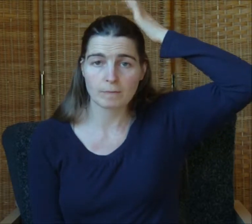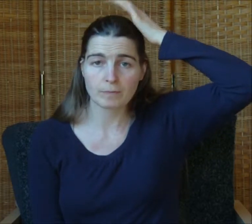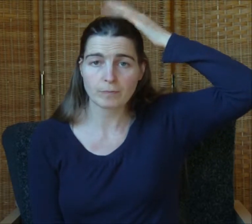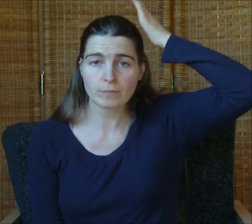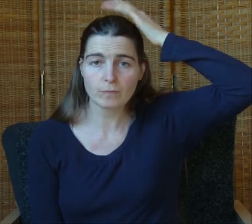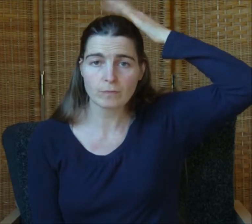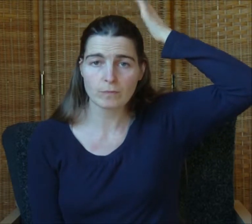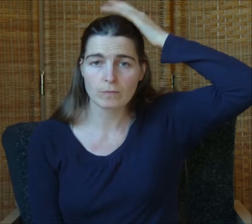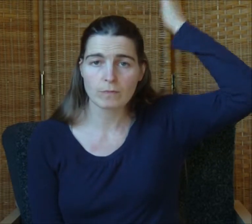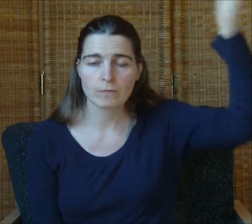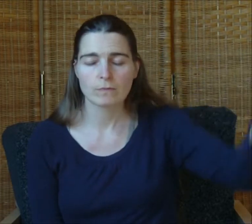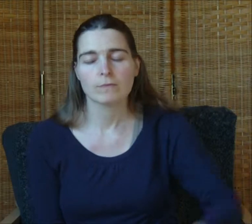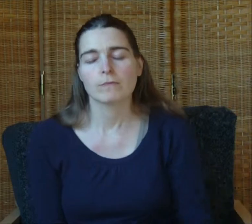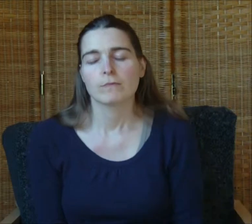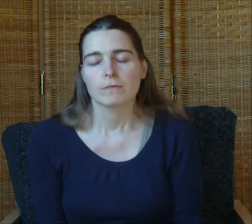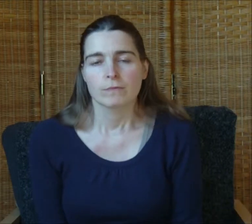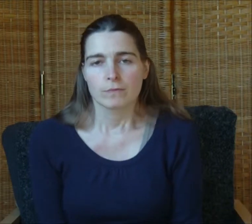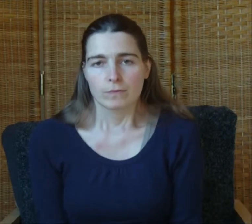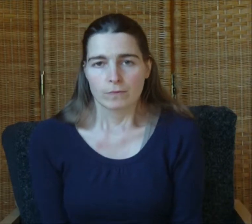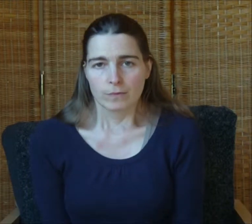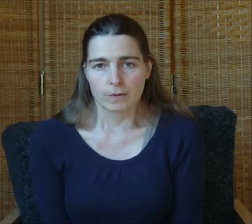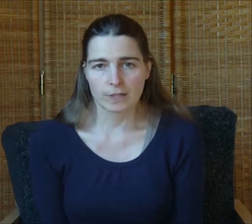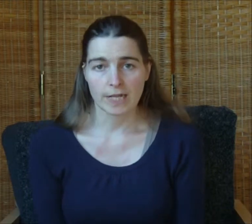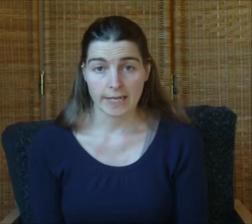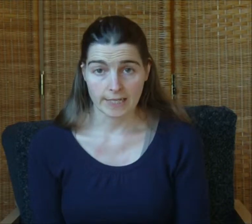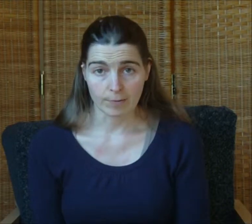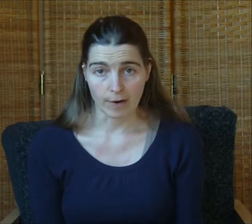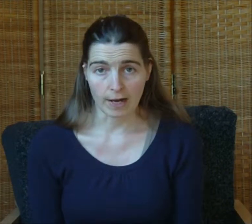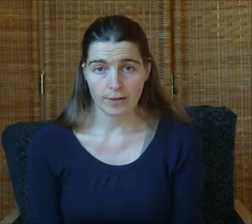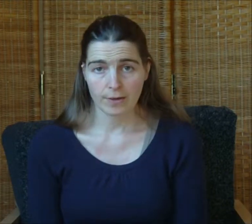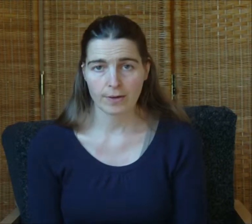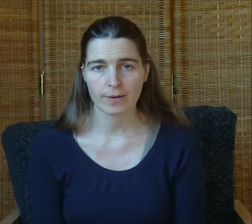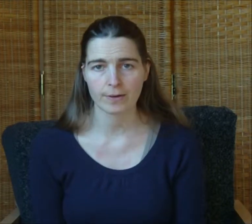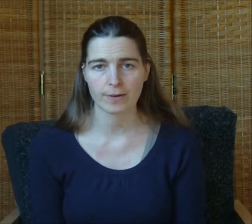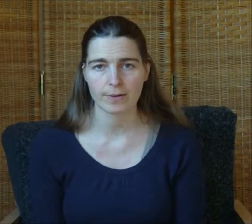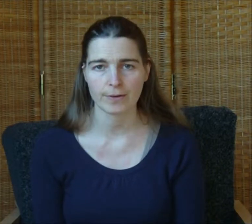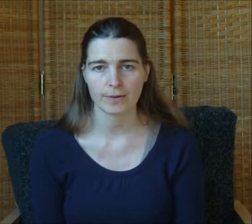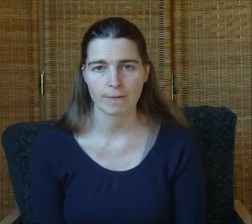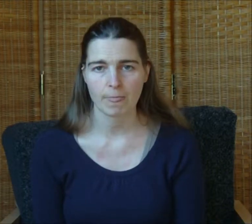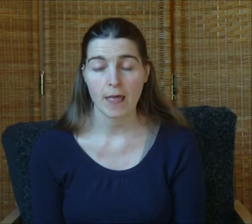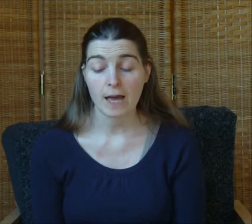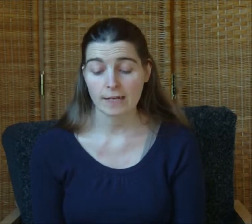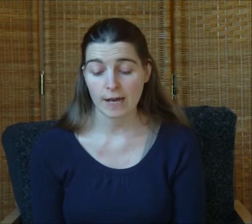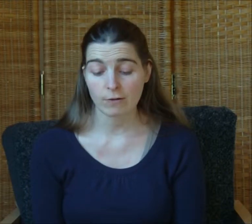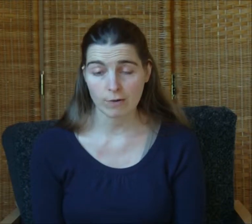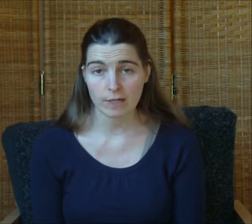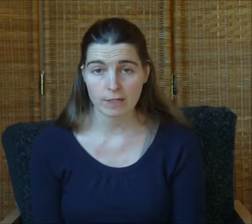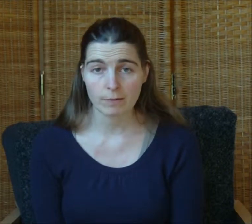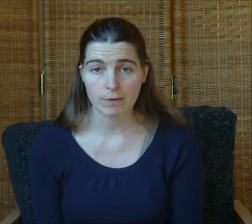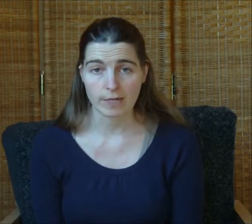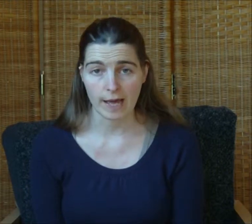why I don't So take a deep breath. Now rate your number again.